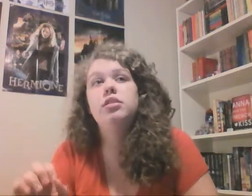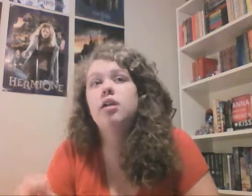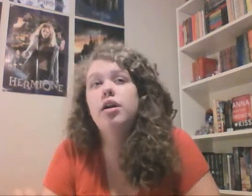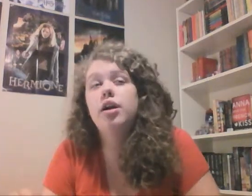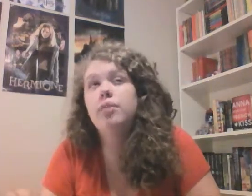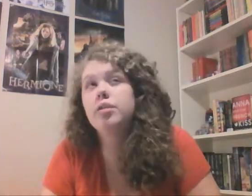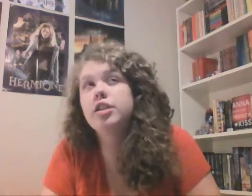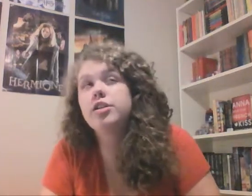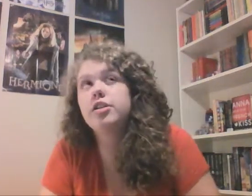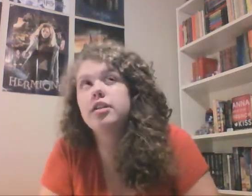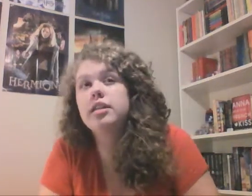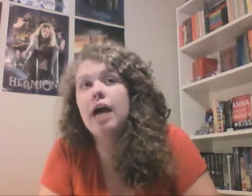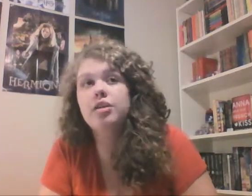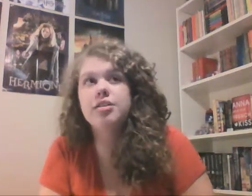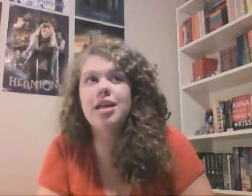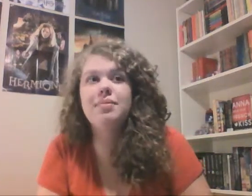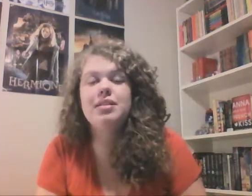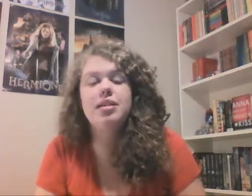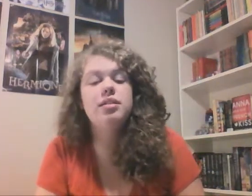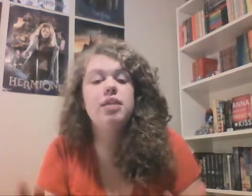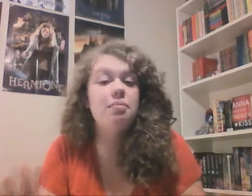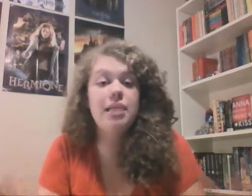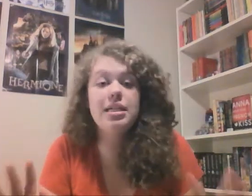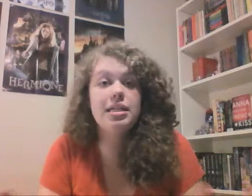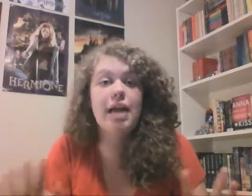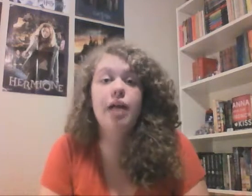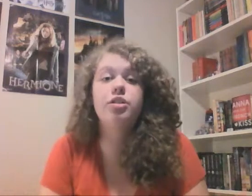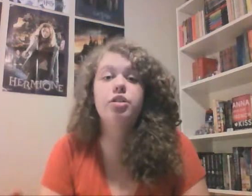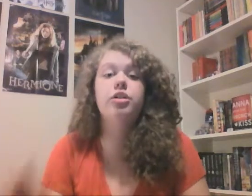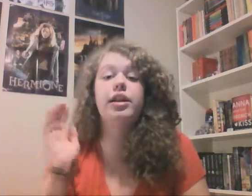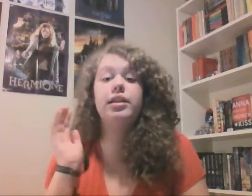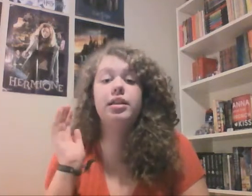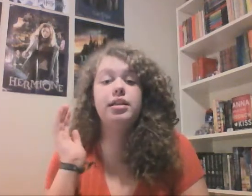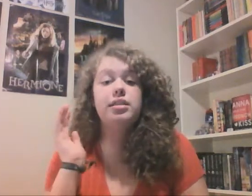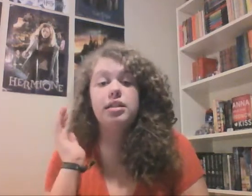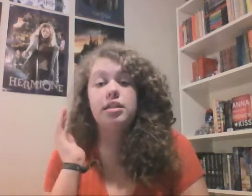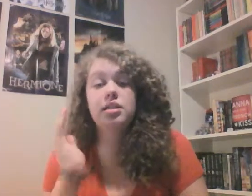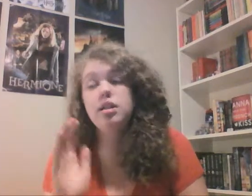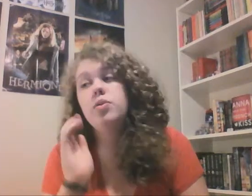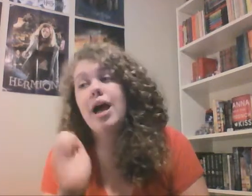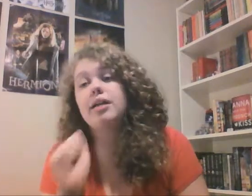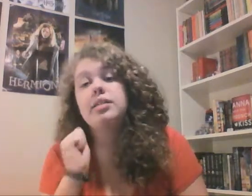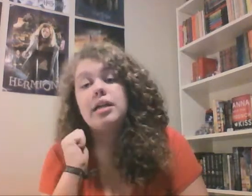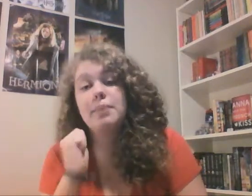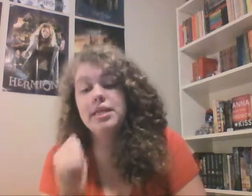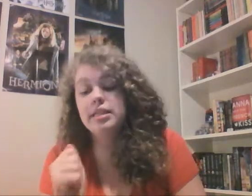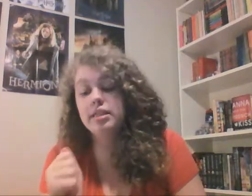Daddario I'm pretty sure the actor's name is is an amazing actor and he needs to continue acting amazingly